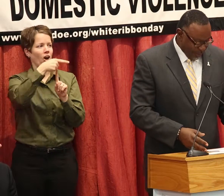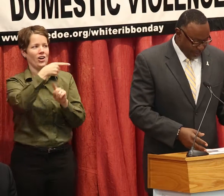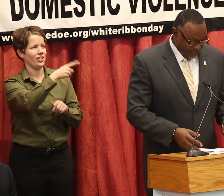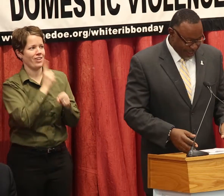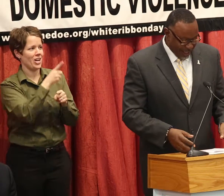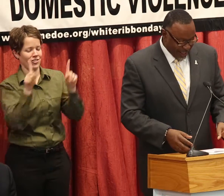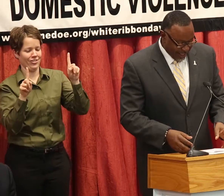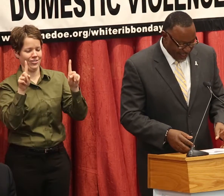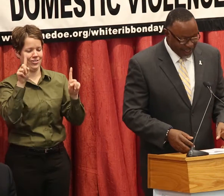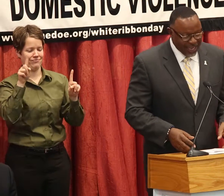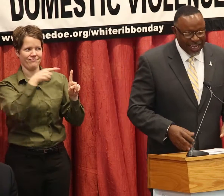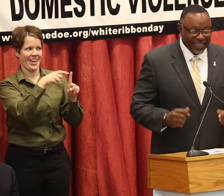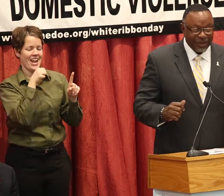Tippett.